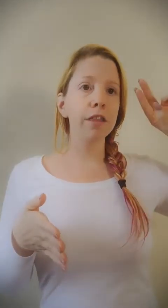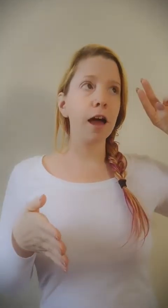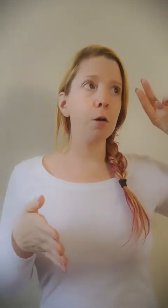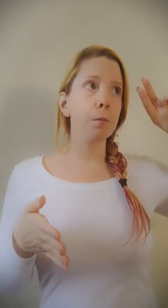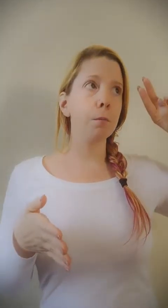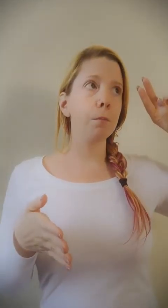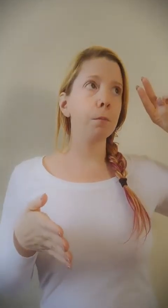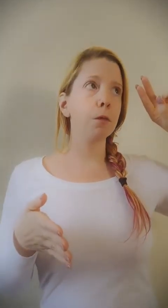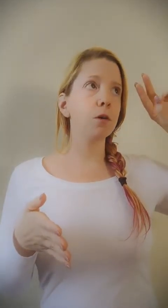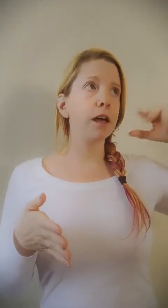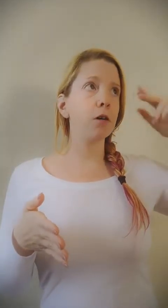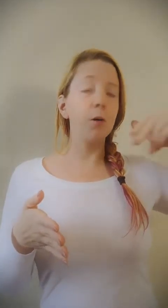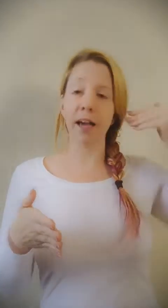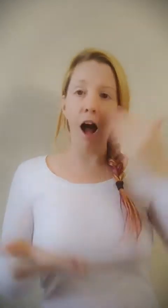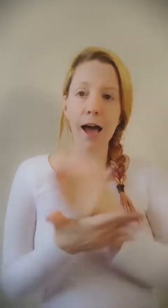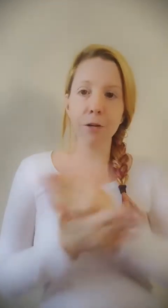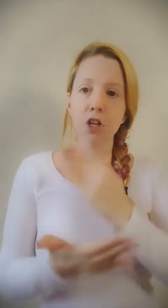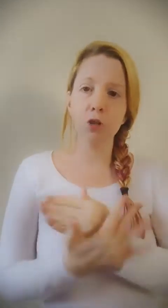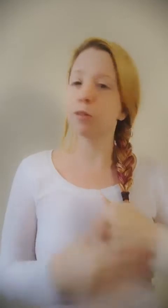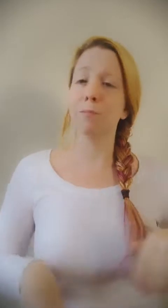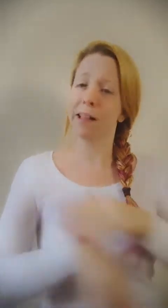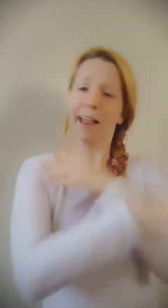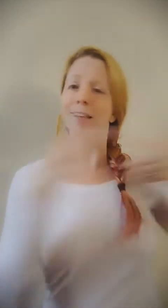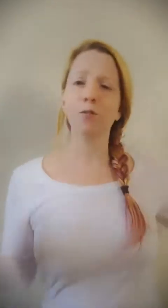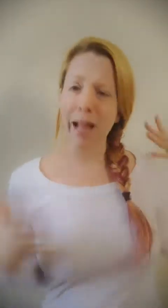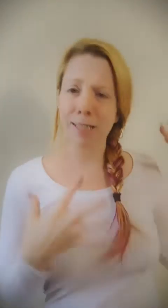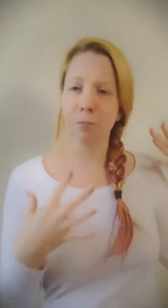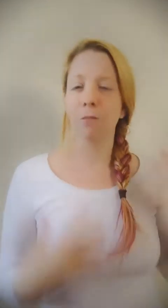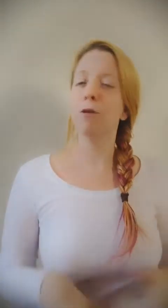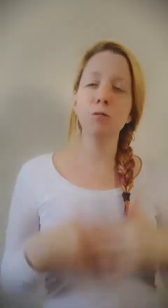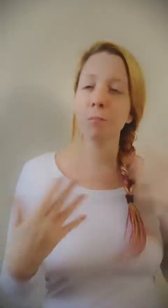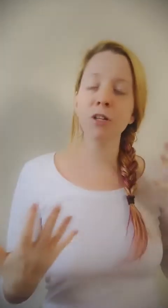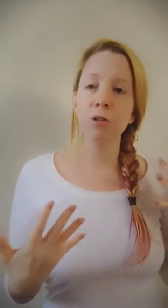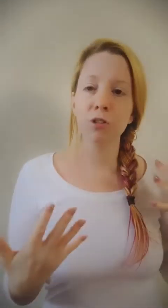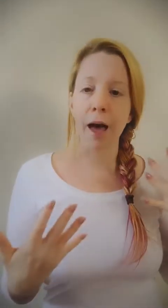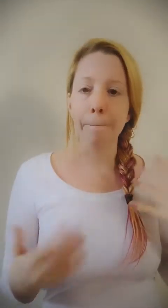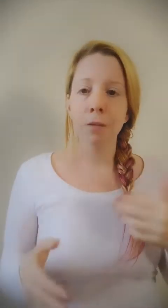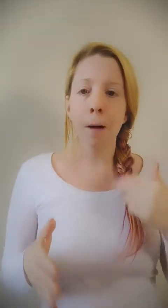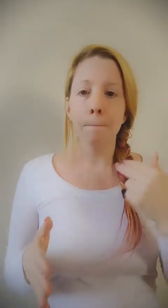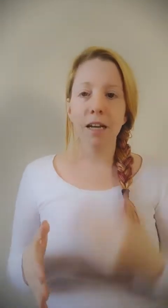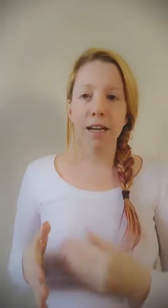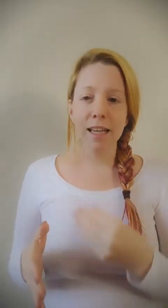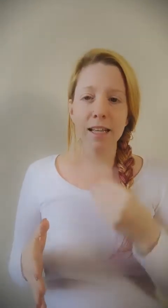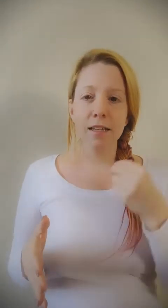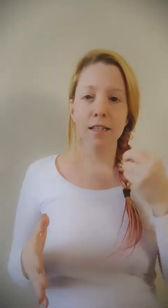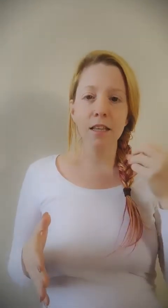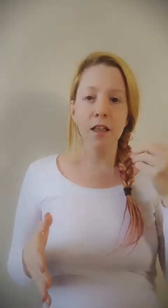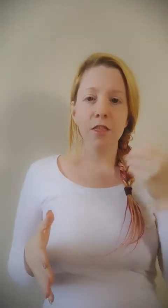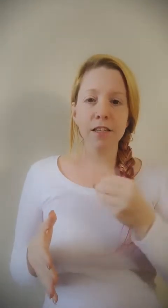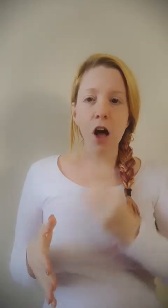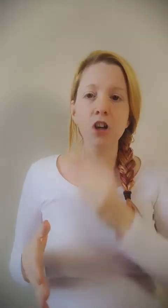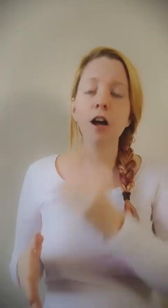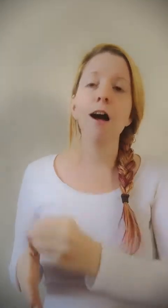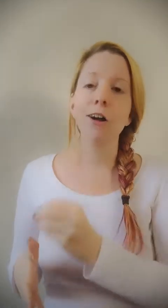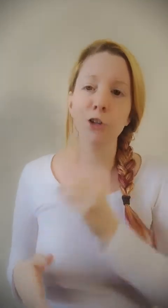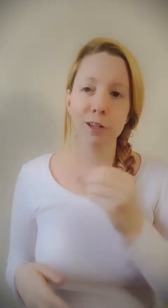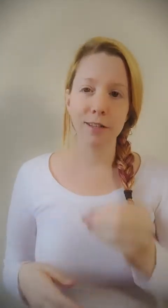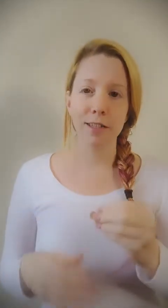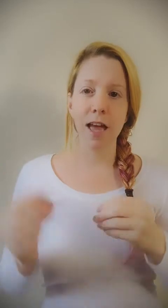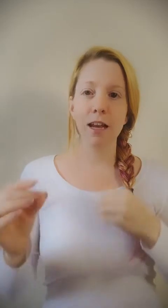without going, I'm going to choose to be less flexible. Most people don't do that. But it is this unconsciousness, and